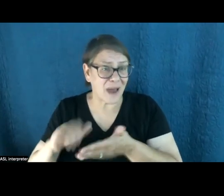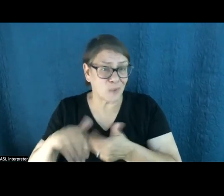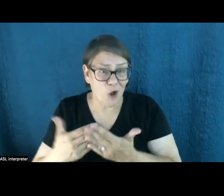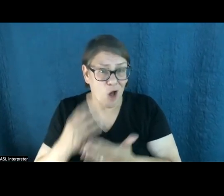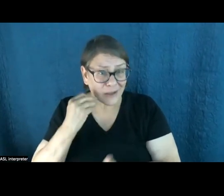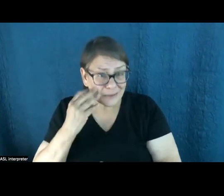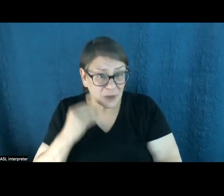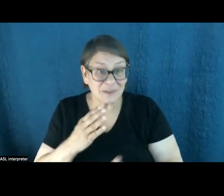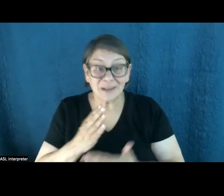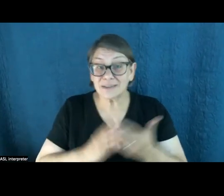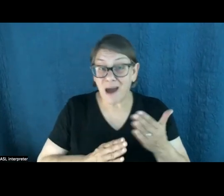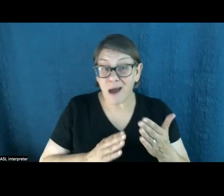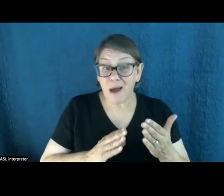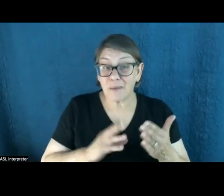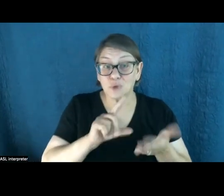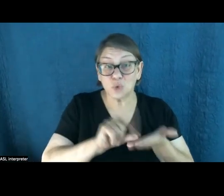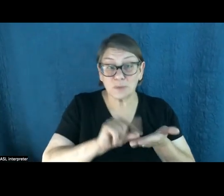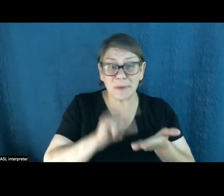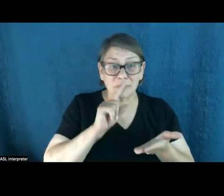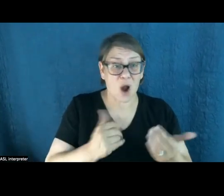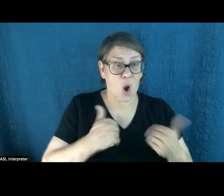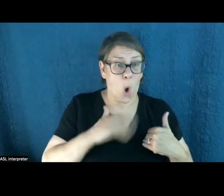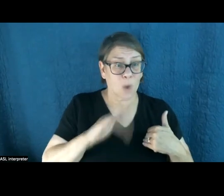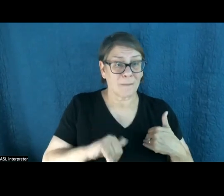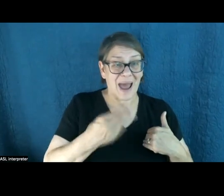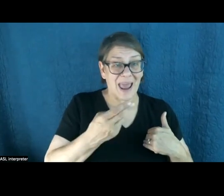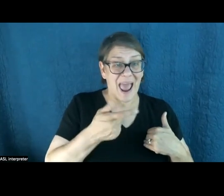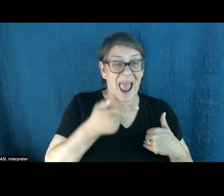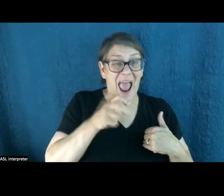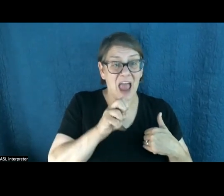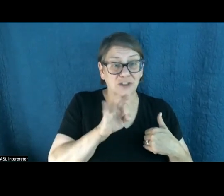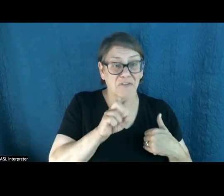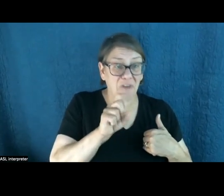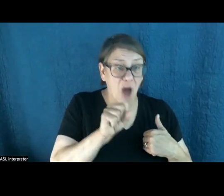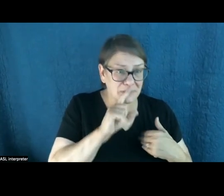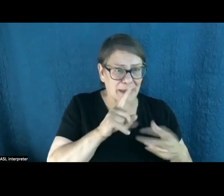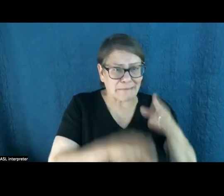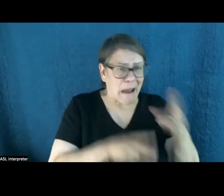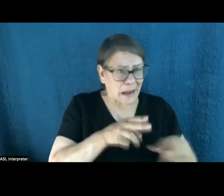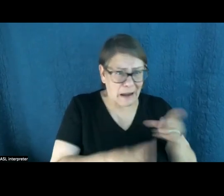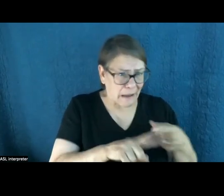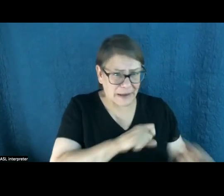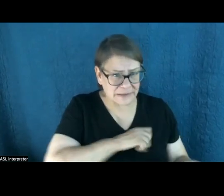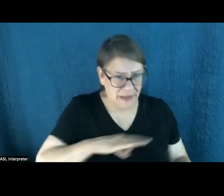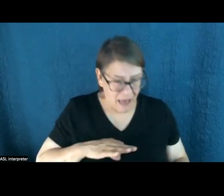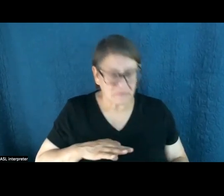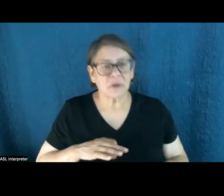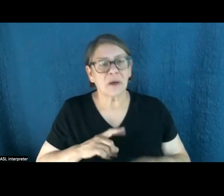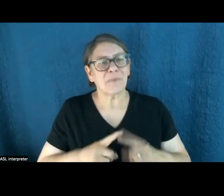and papers that are owned by hedge funds that just keep cutting things to the bone and decimating their staff. Even with all of that, there